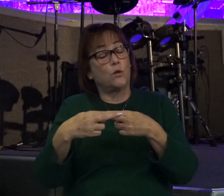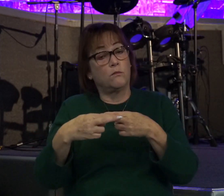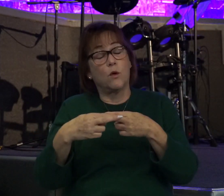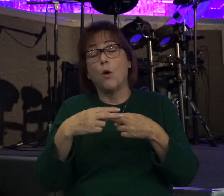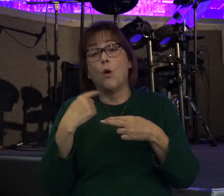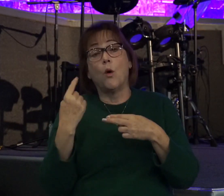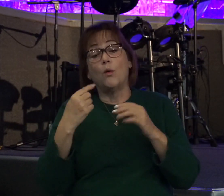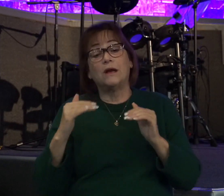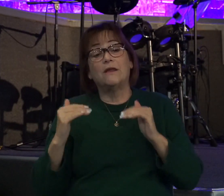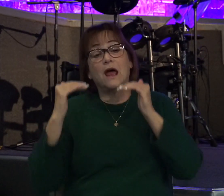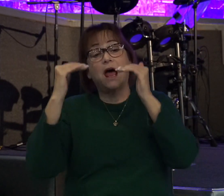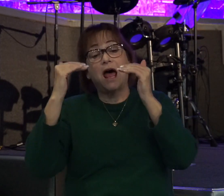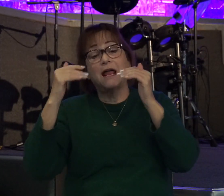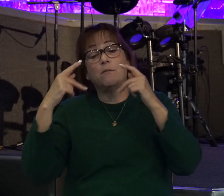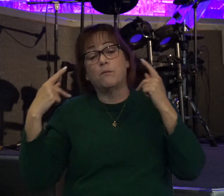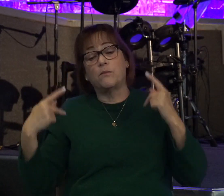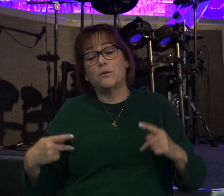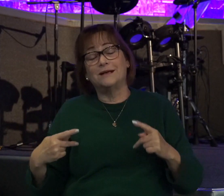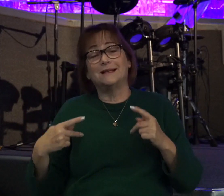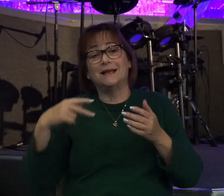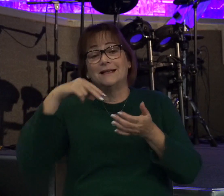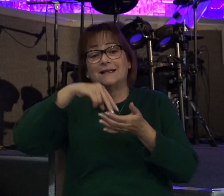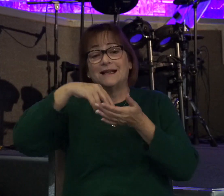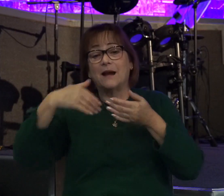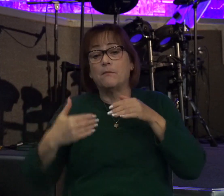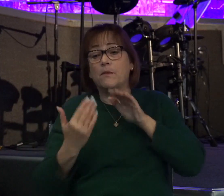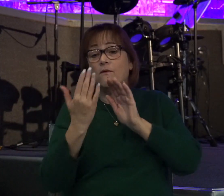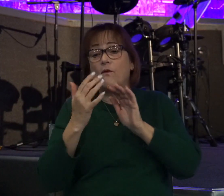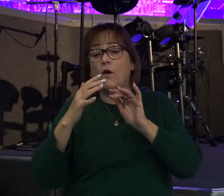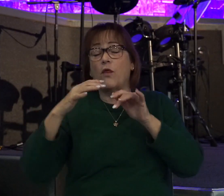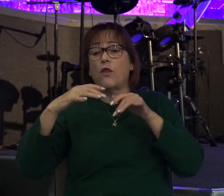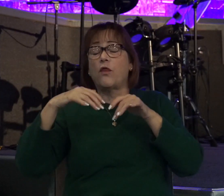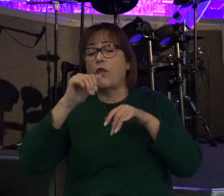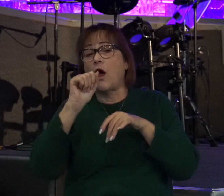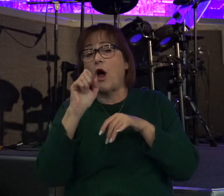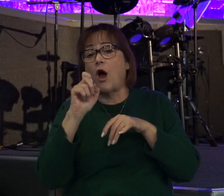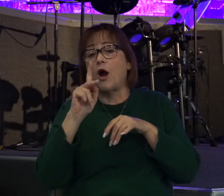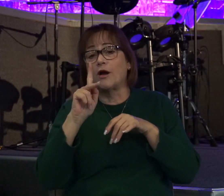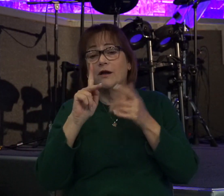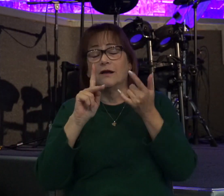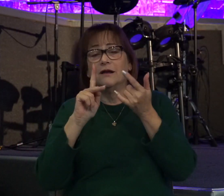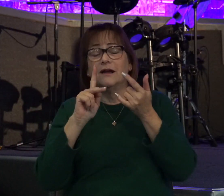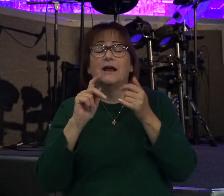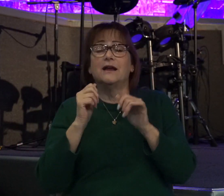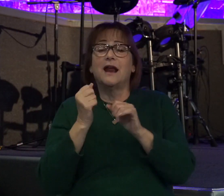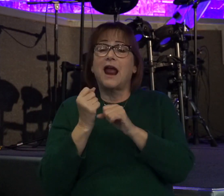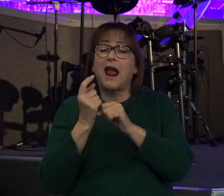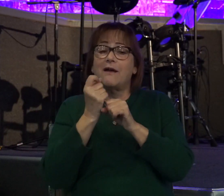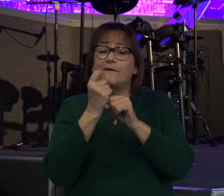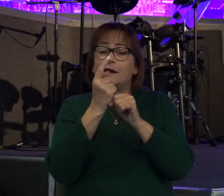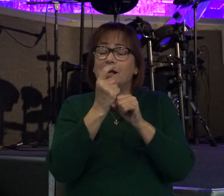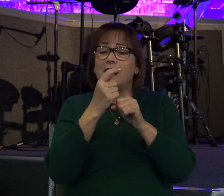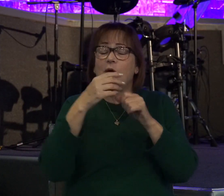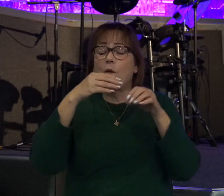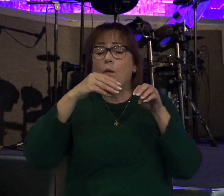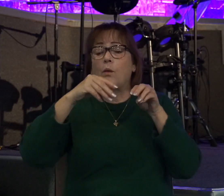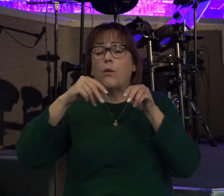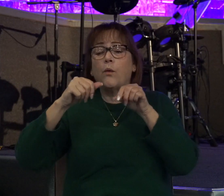priest. And he would stand before the Ark. And every year, the high priest would go in there. And he would sprinkle the blood of the